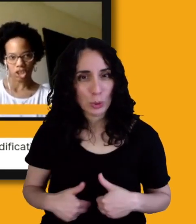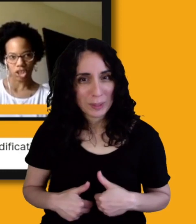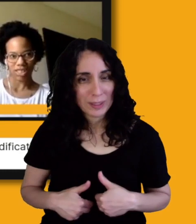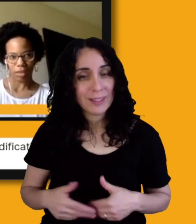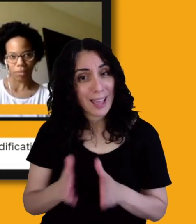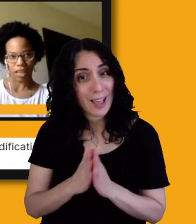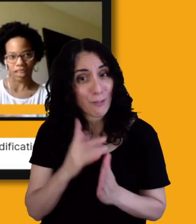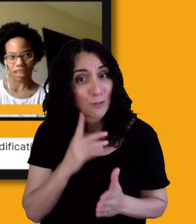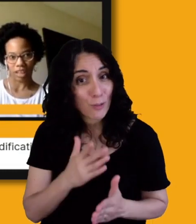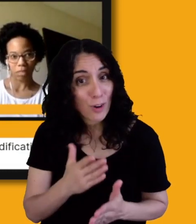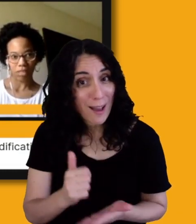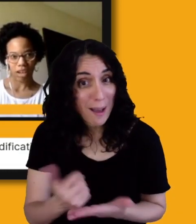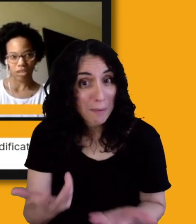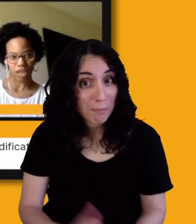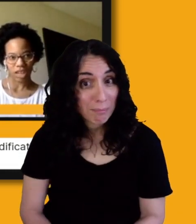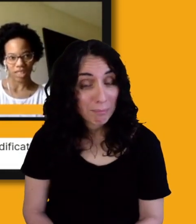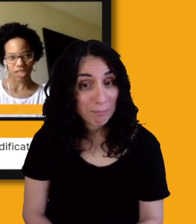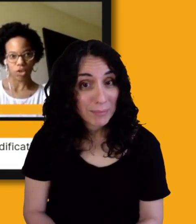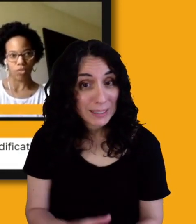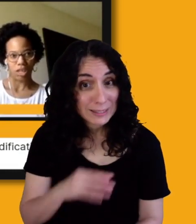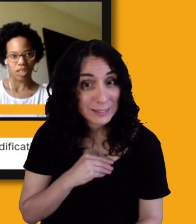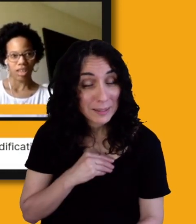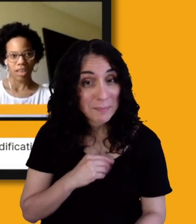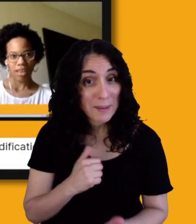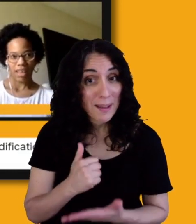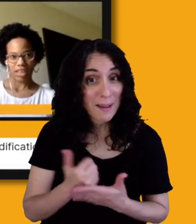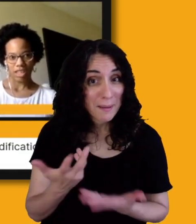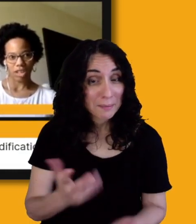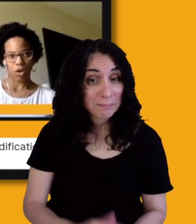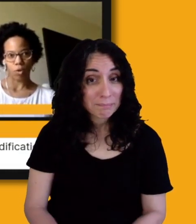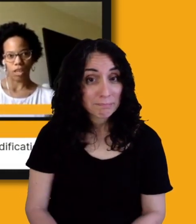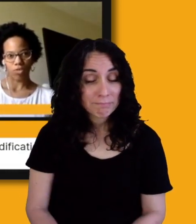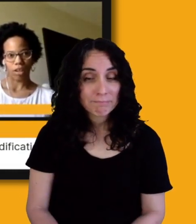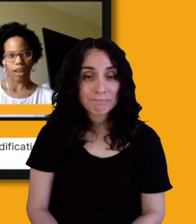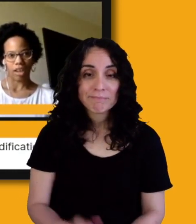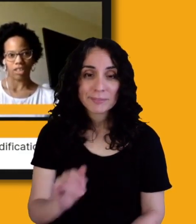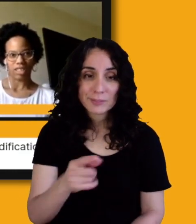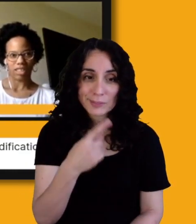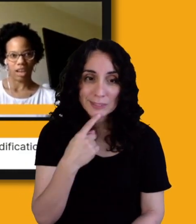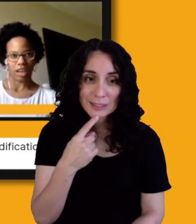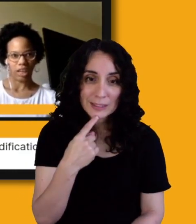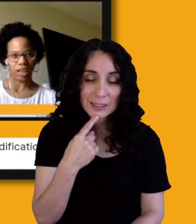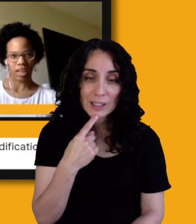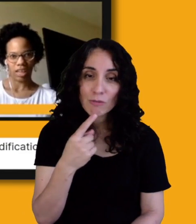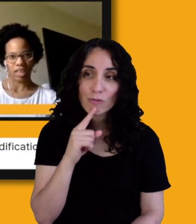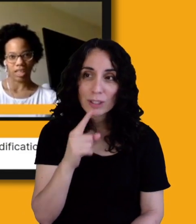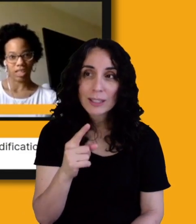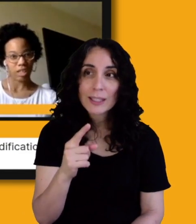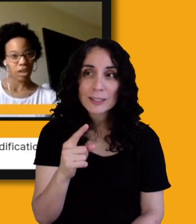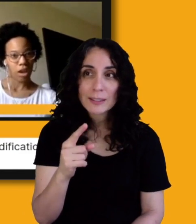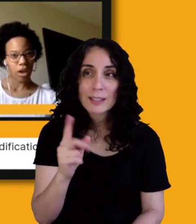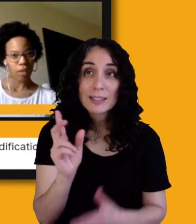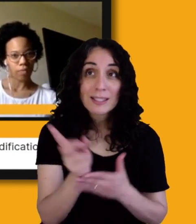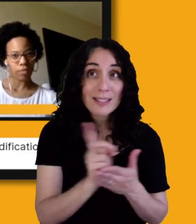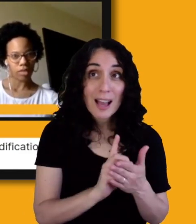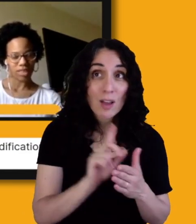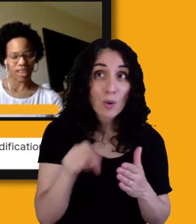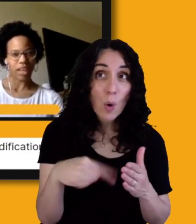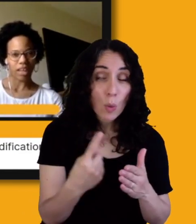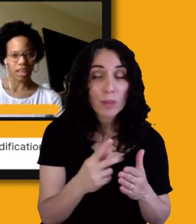statement, it comes down to us as humans. It doesn't always rely on design. It is, design is